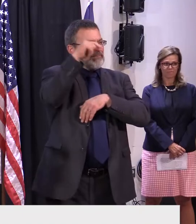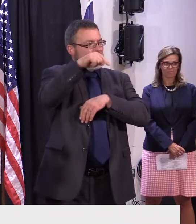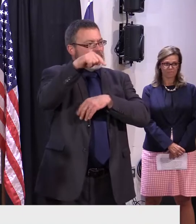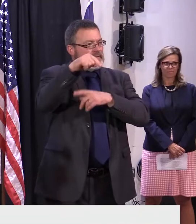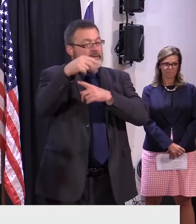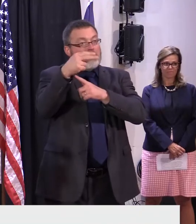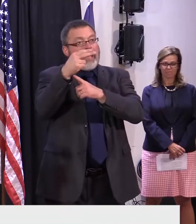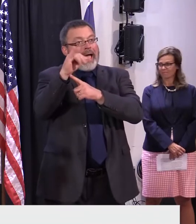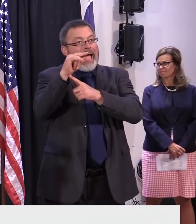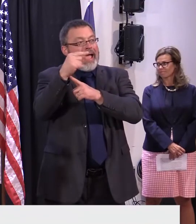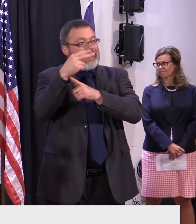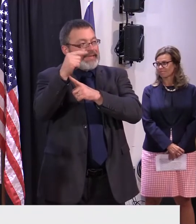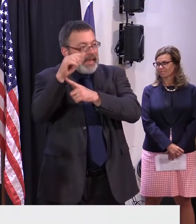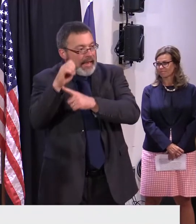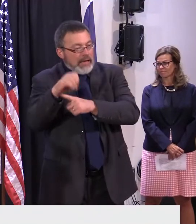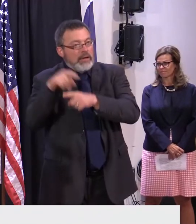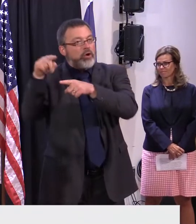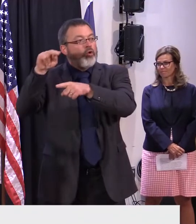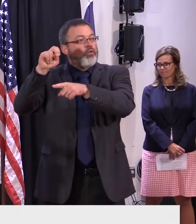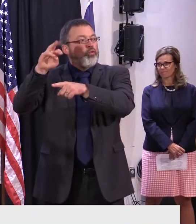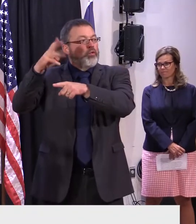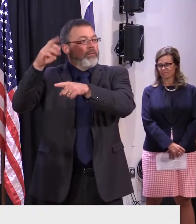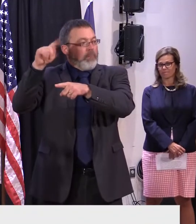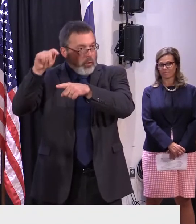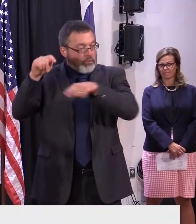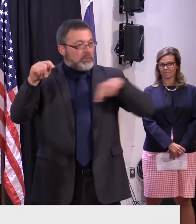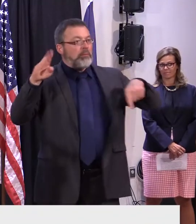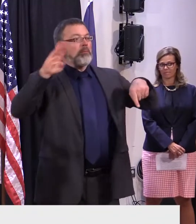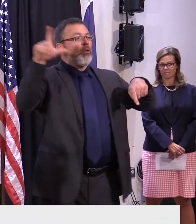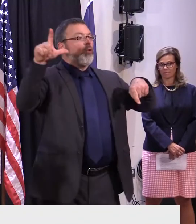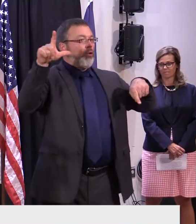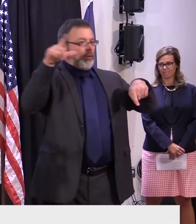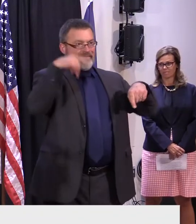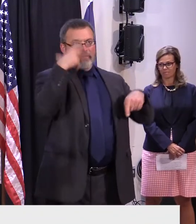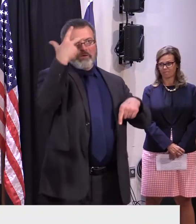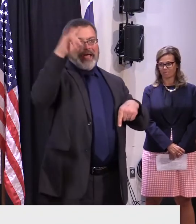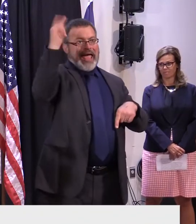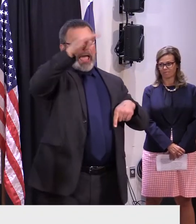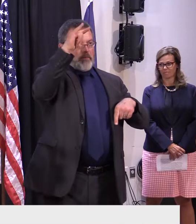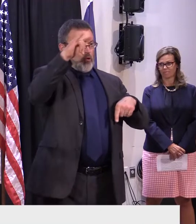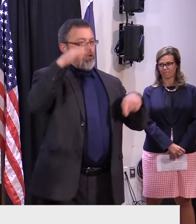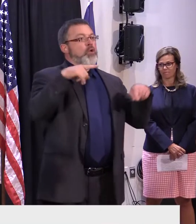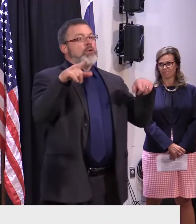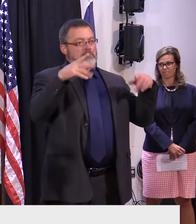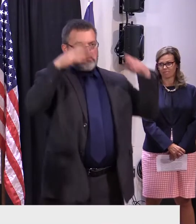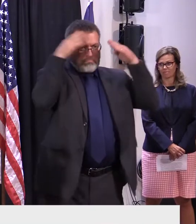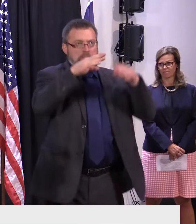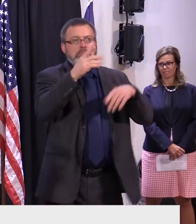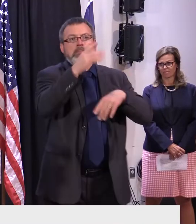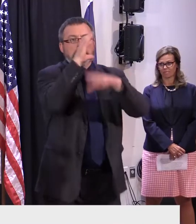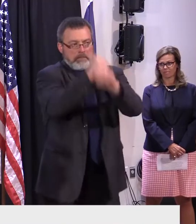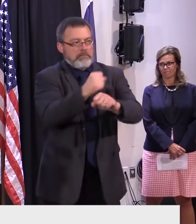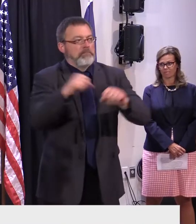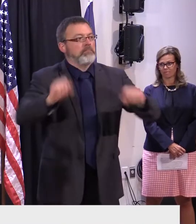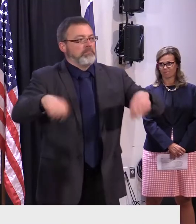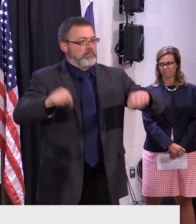here in Berlin. So there are opportunities. As you know, in Highgate in particular,